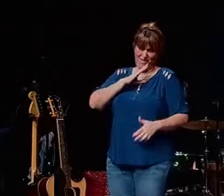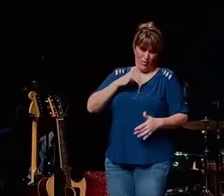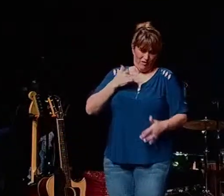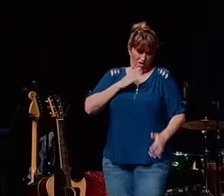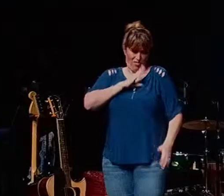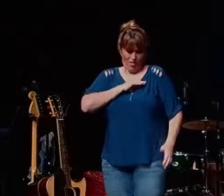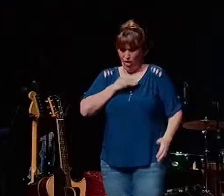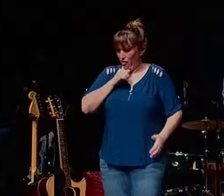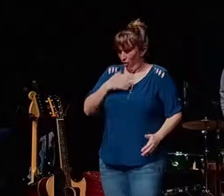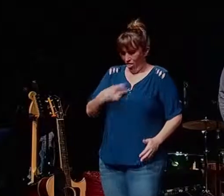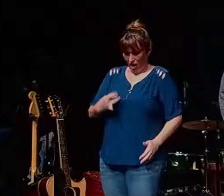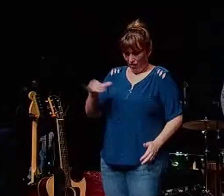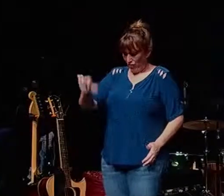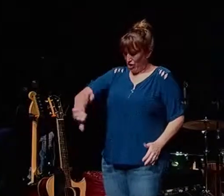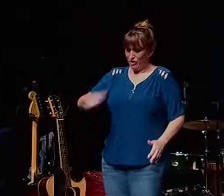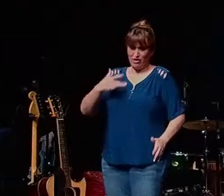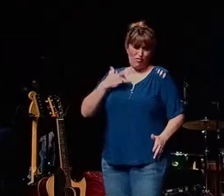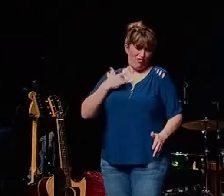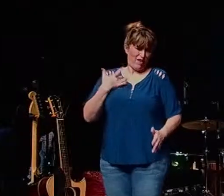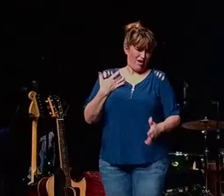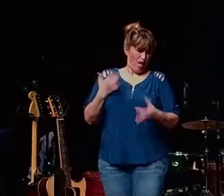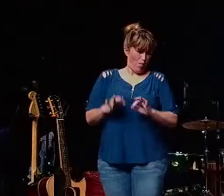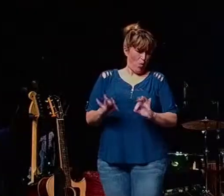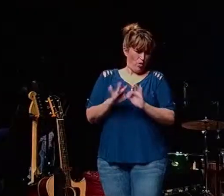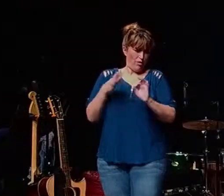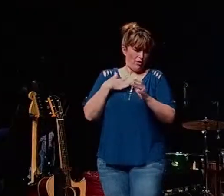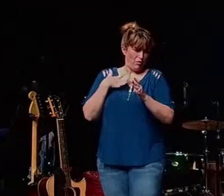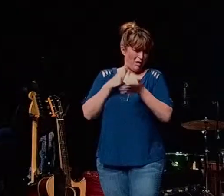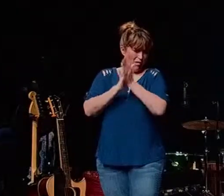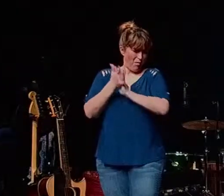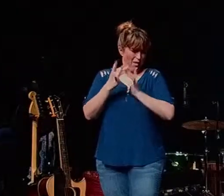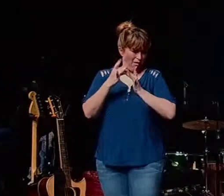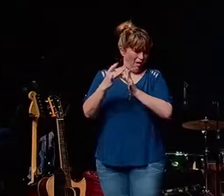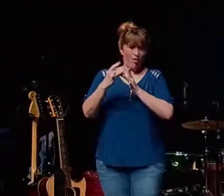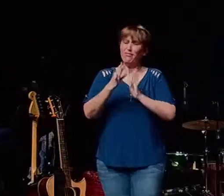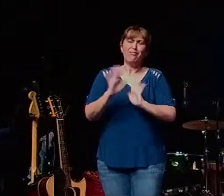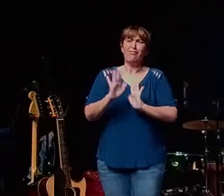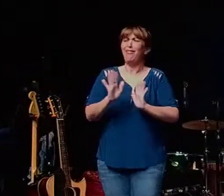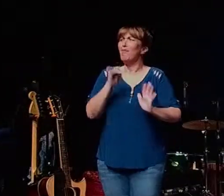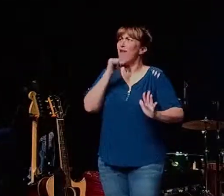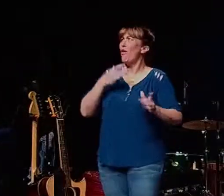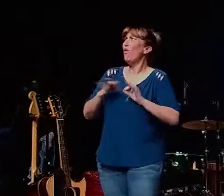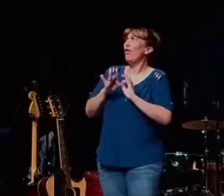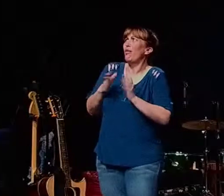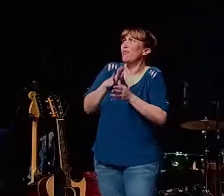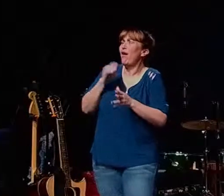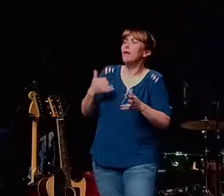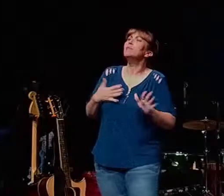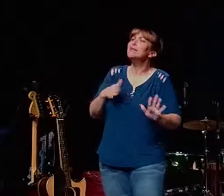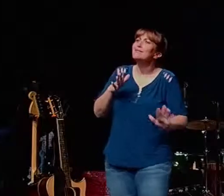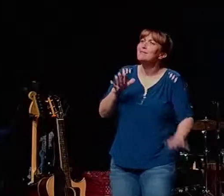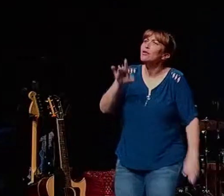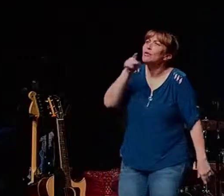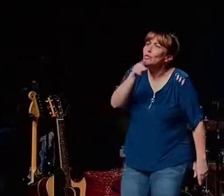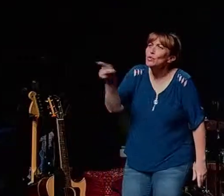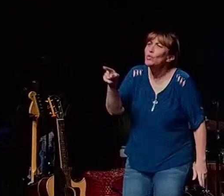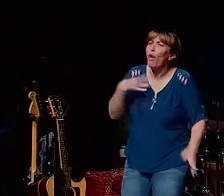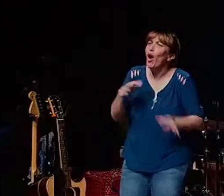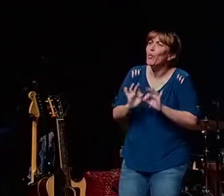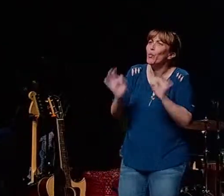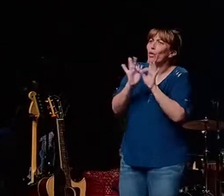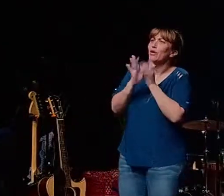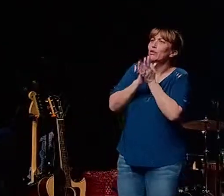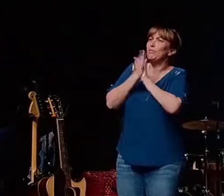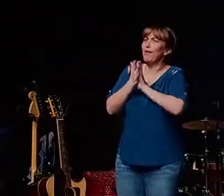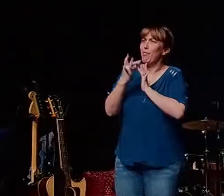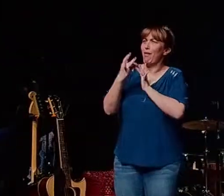like rejection and we don't even feel we're worthy to be guides and what i want to tell you is that you are worthy to be a guide because